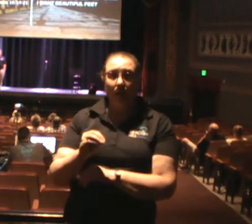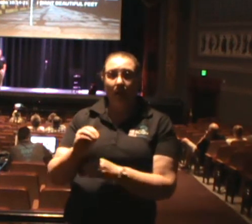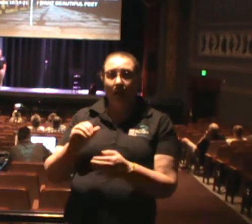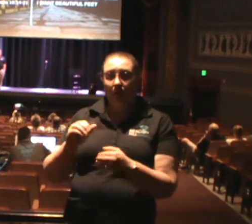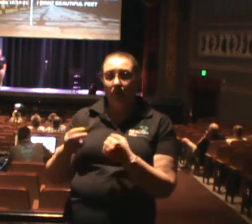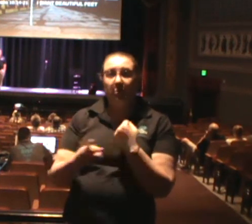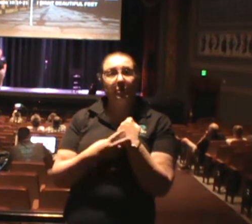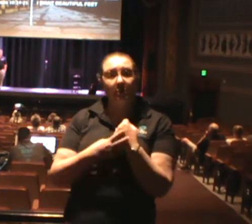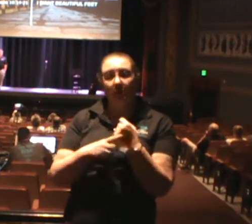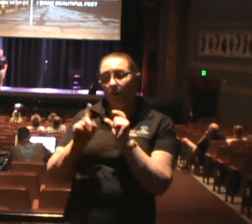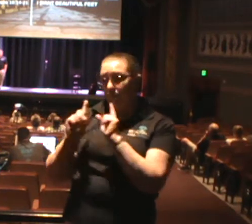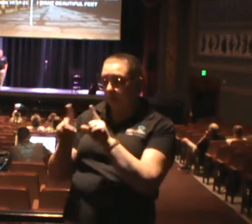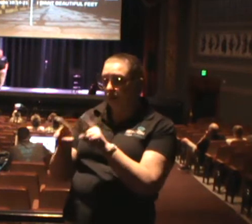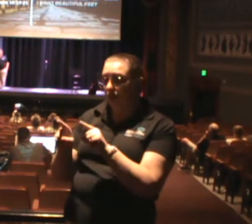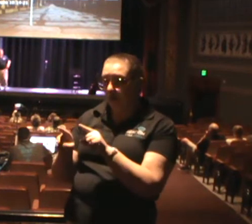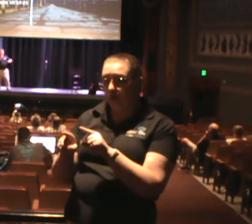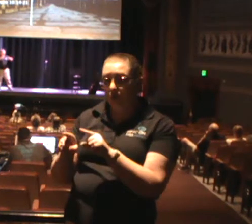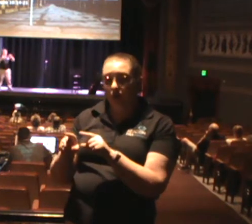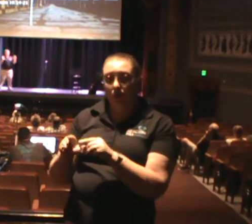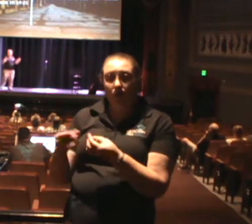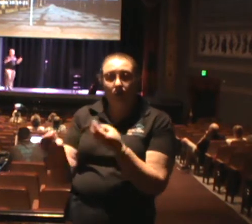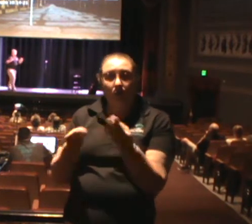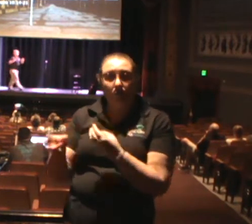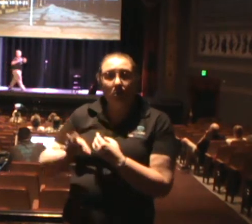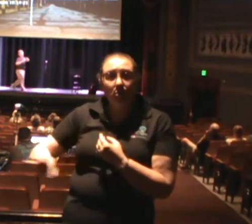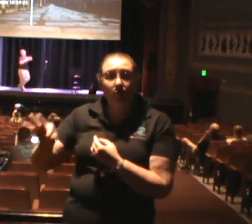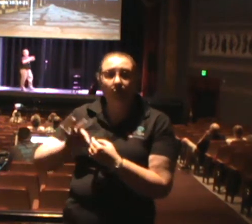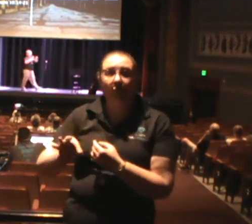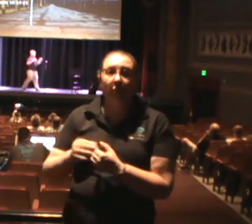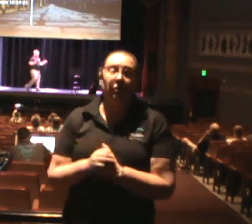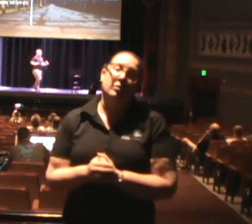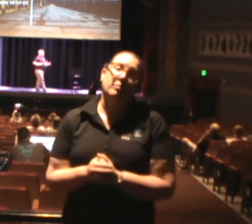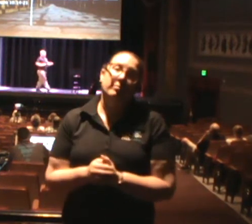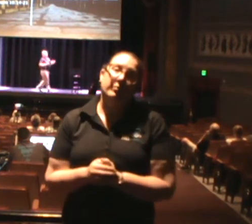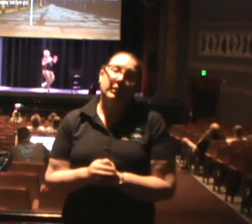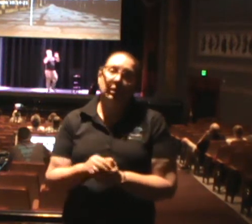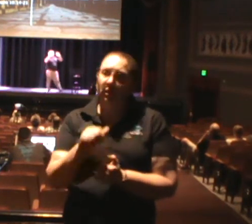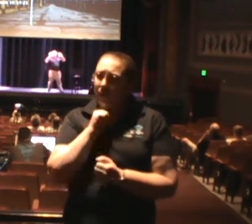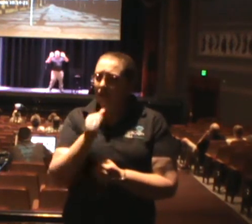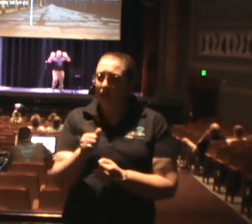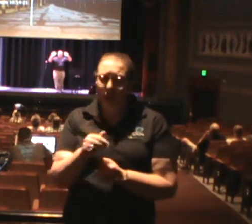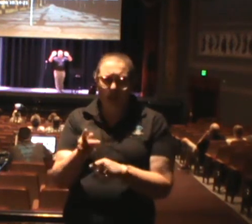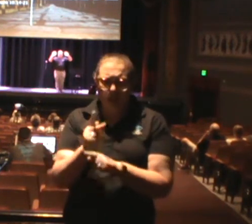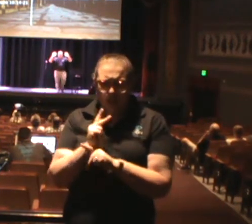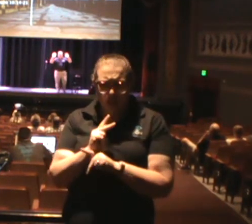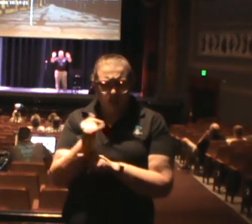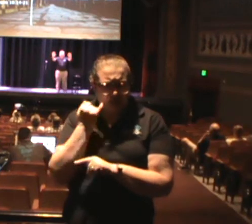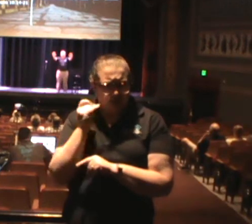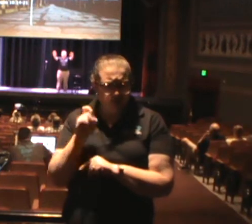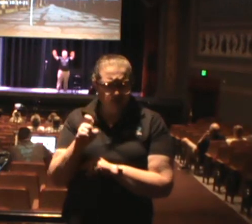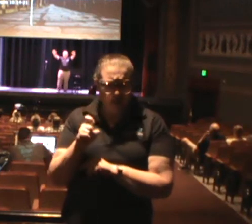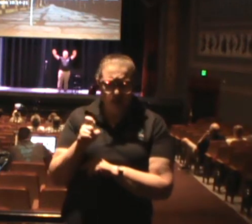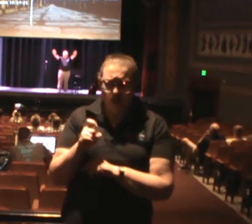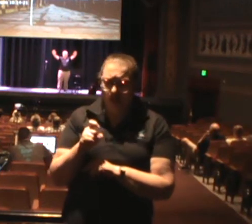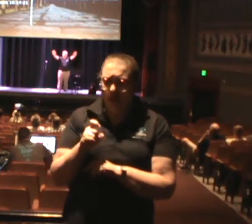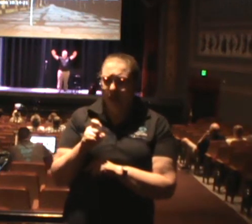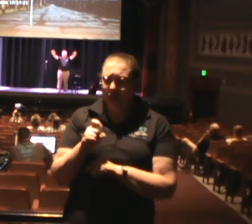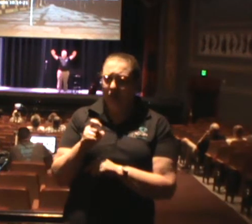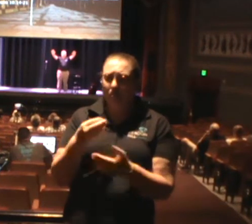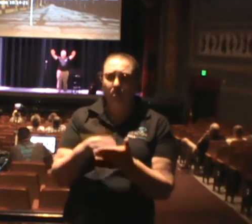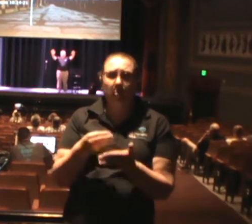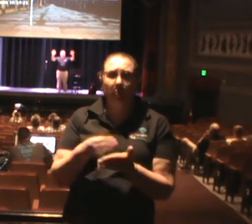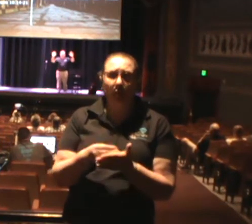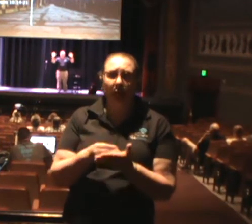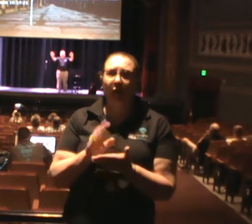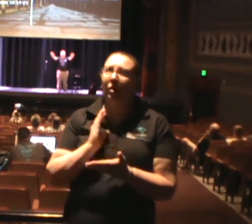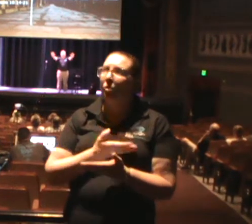and do the mission field. And we, we don't care if we have it or not. We don't care if we have money paid or not. We make sure that we give God a full time.